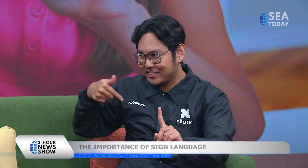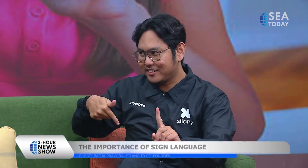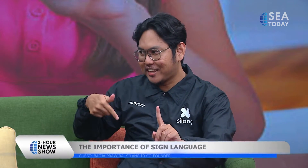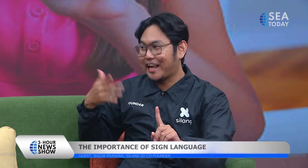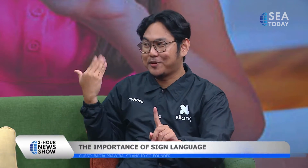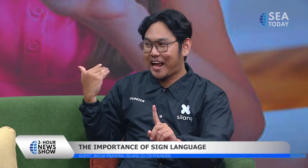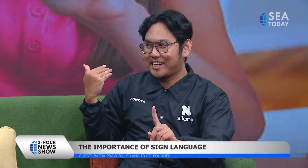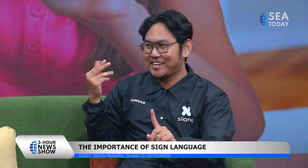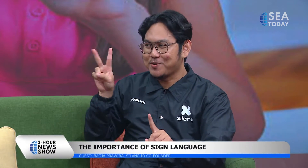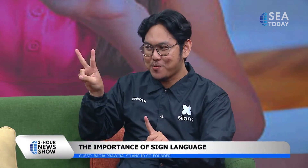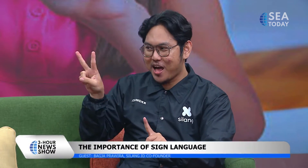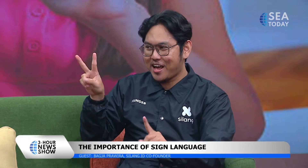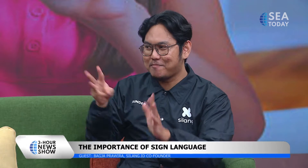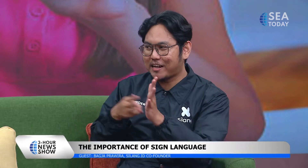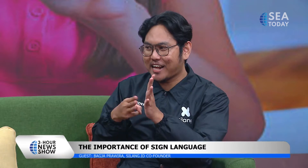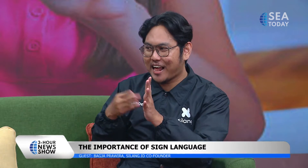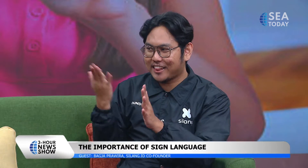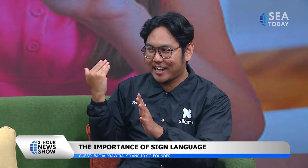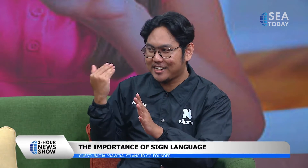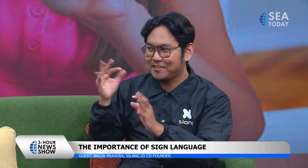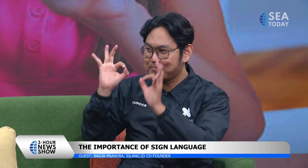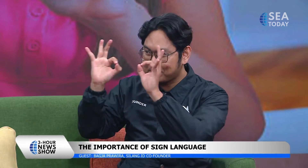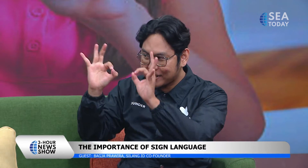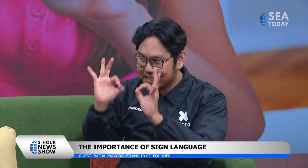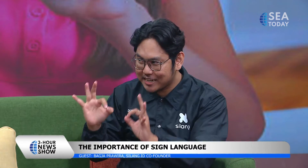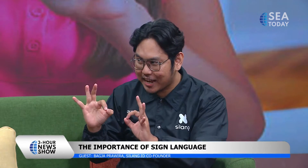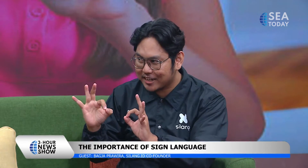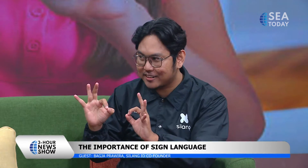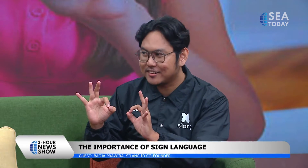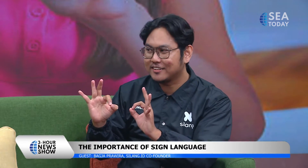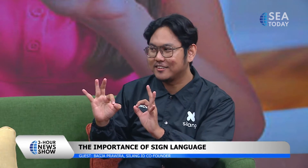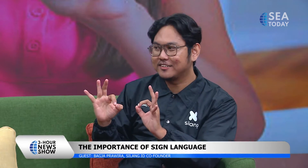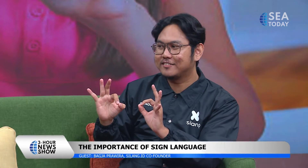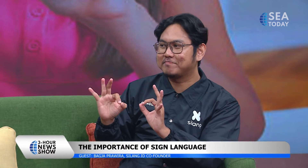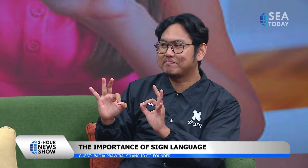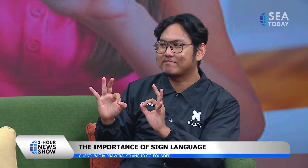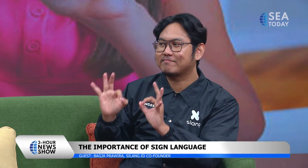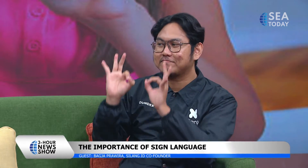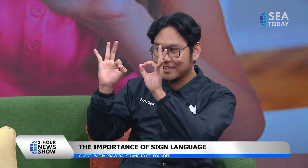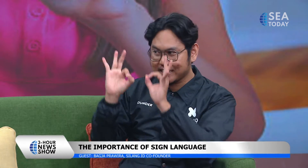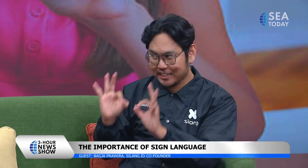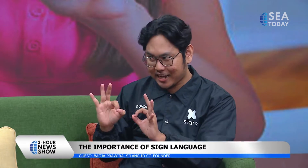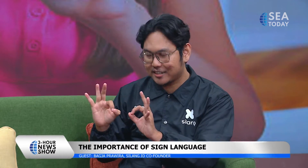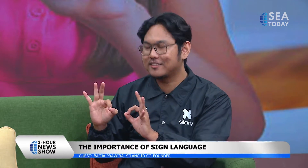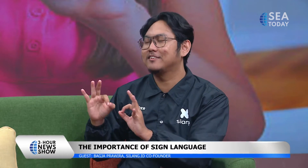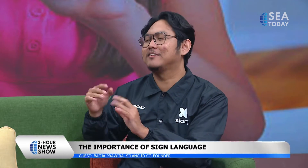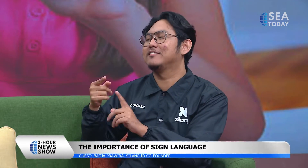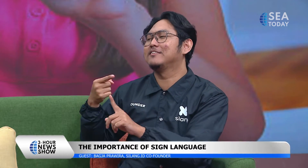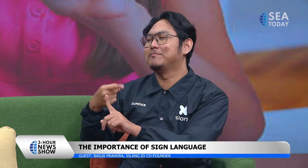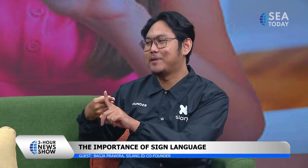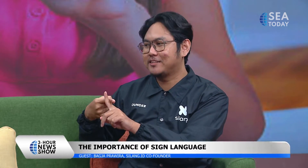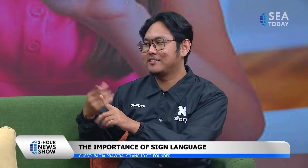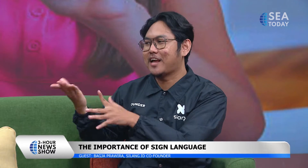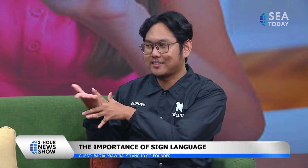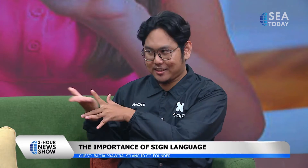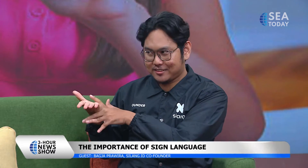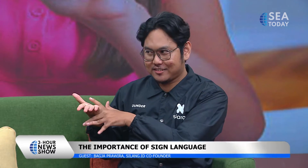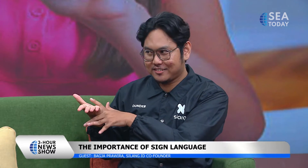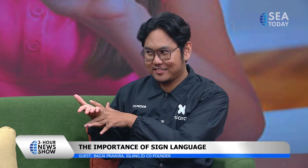so yeah that's uh so it it continues my explanation about the two most common problems